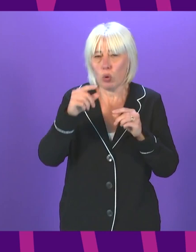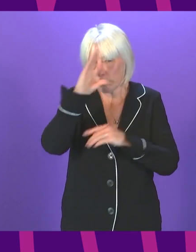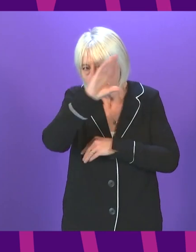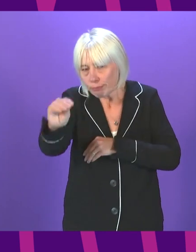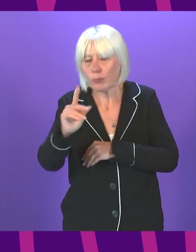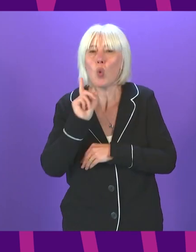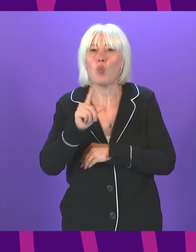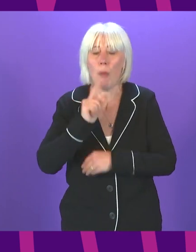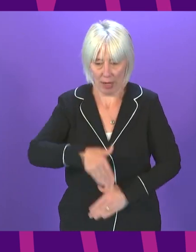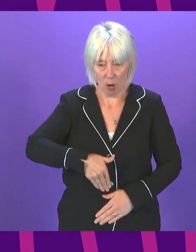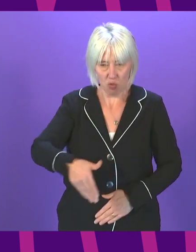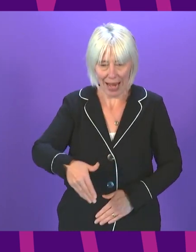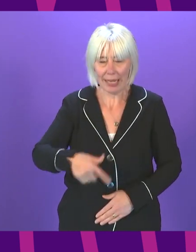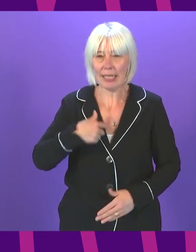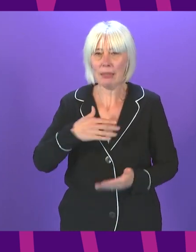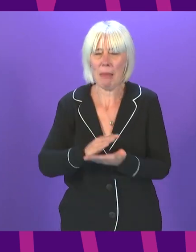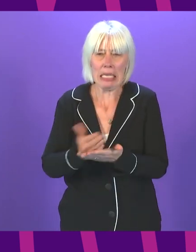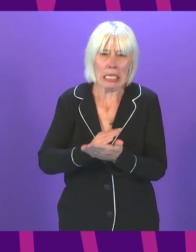unsure about getting the vaccine?